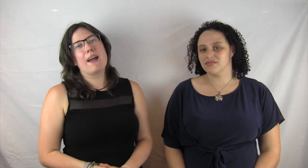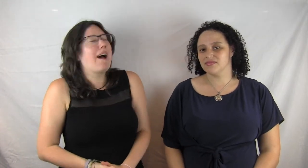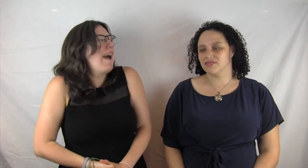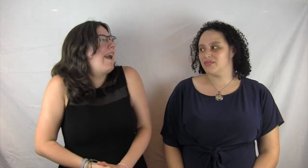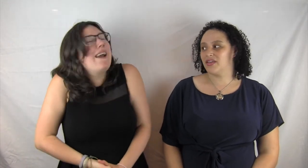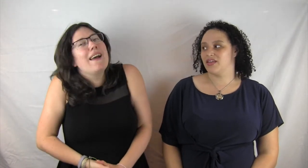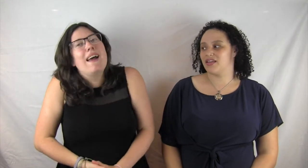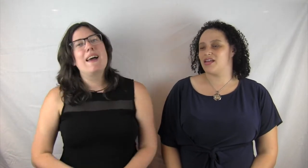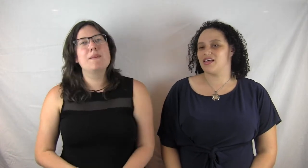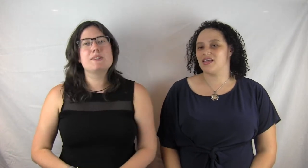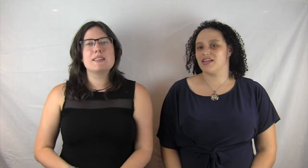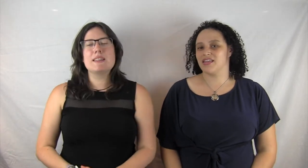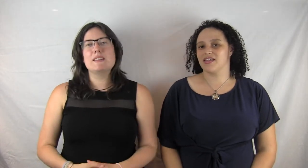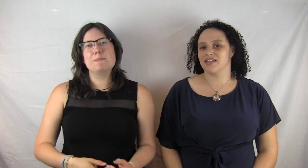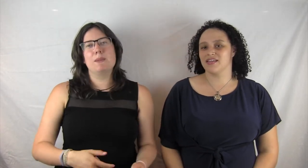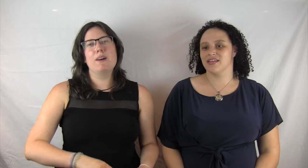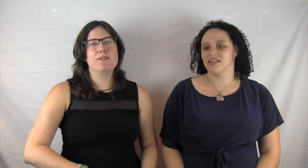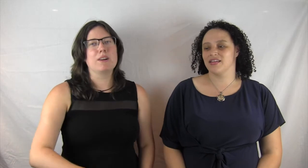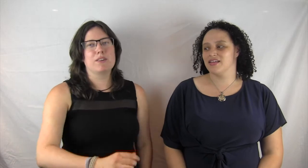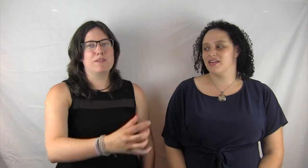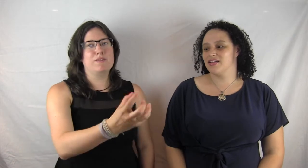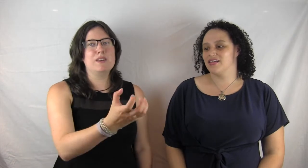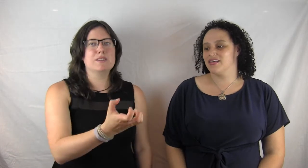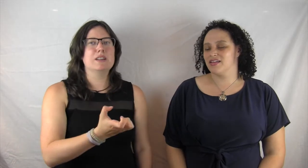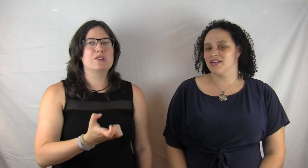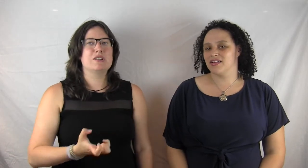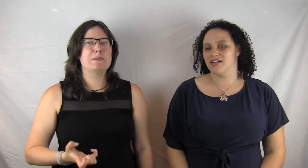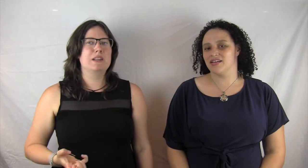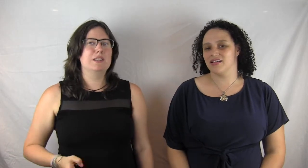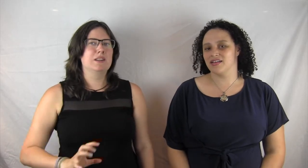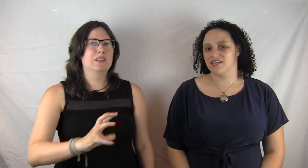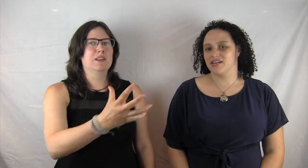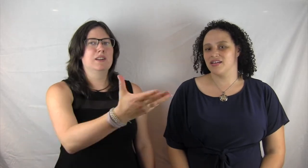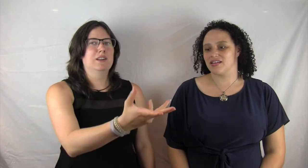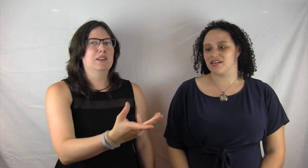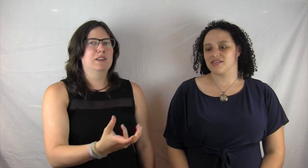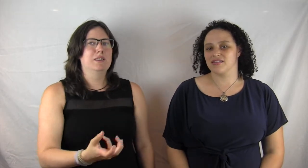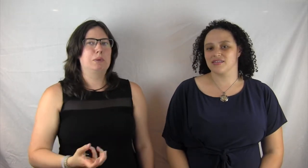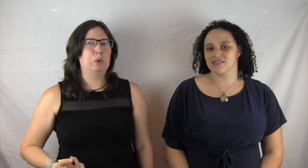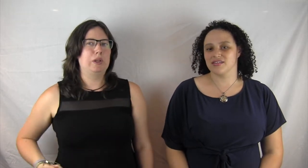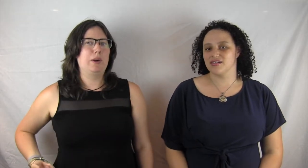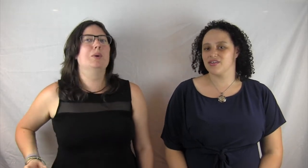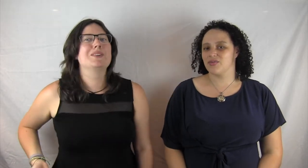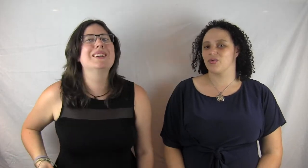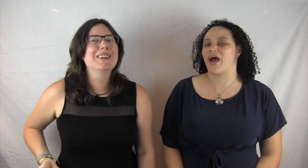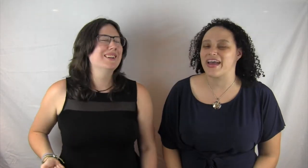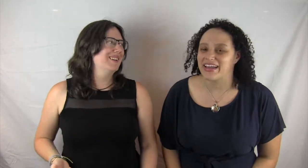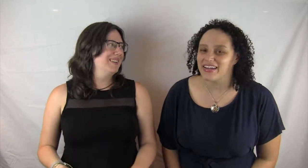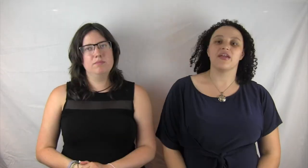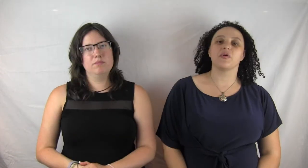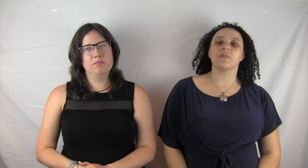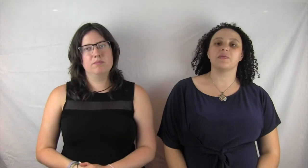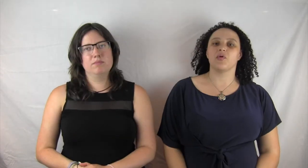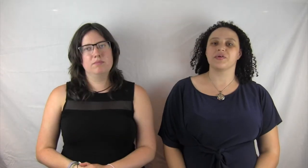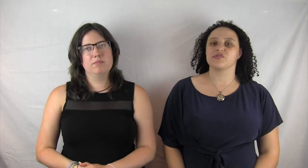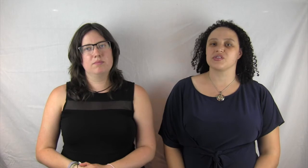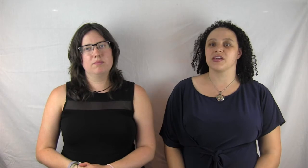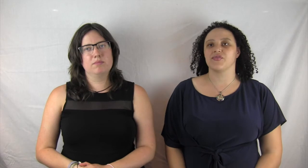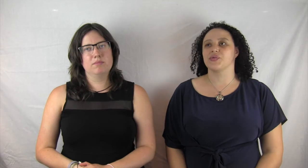guy. And I'm just like, this plot thread could have easily just been like pulled out. Right? And it would have been more interesting if he